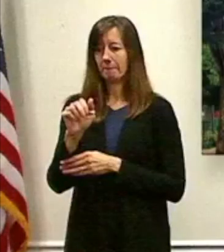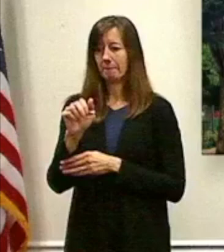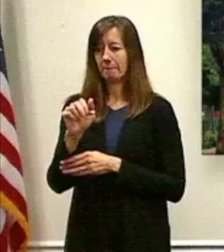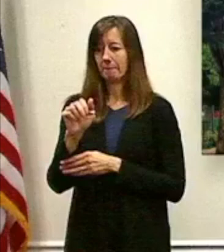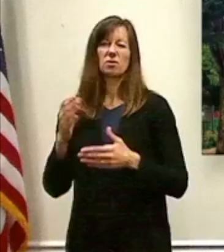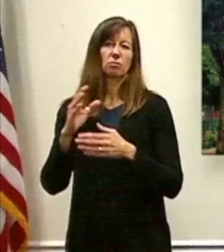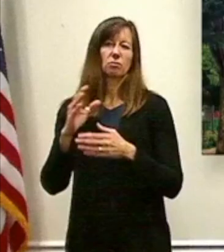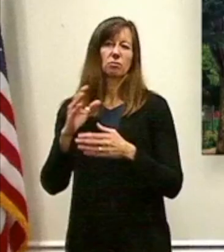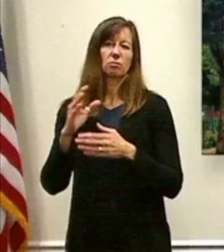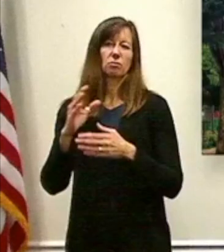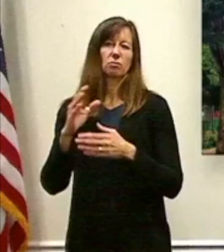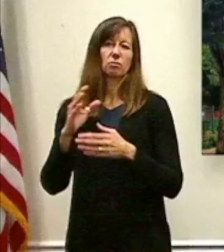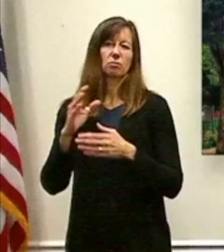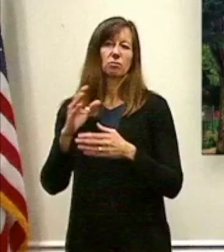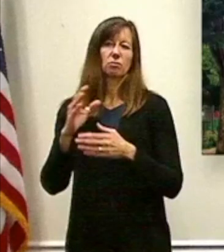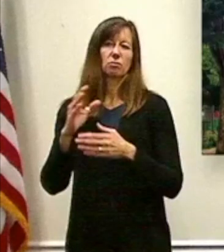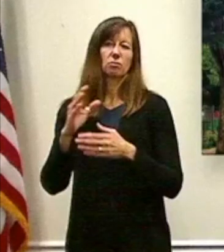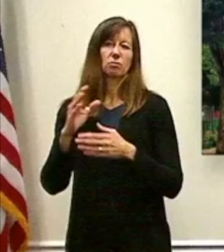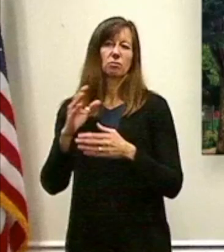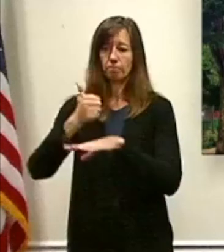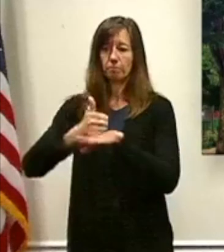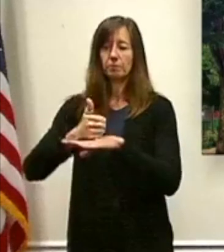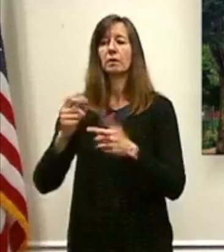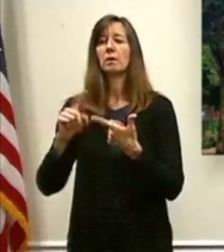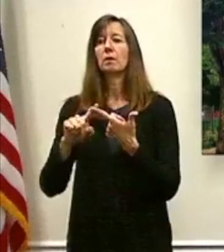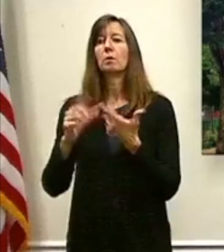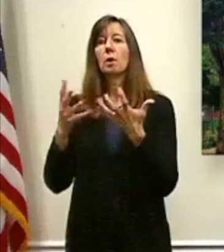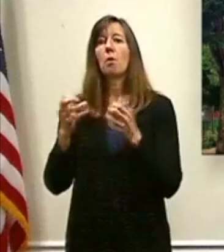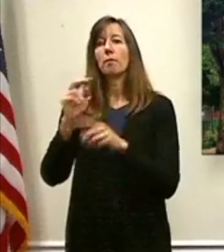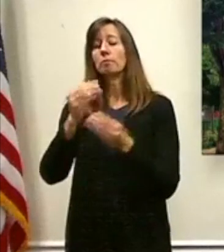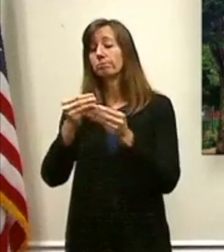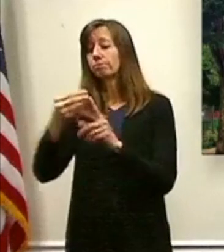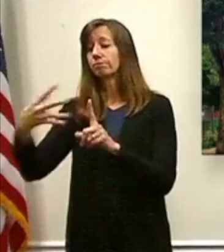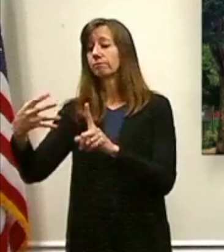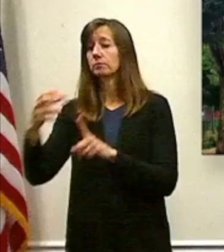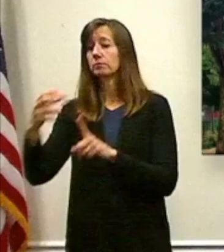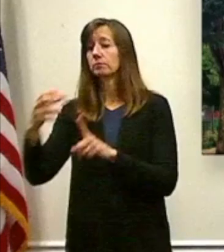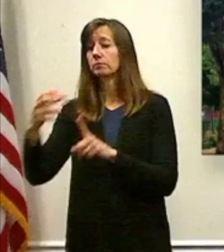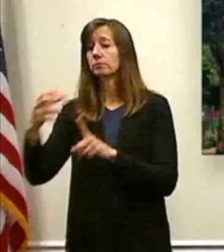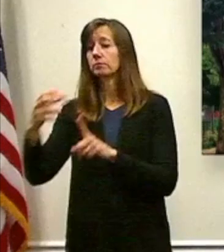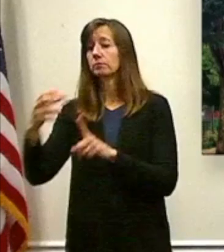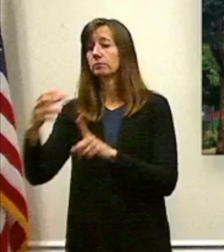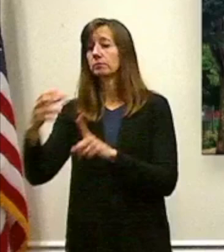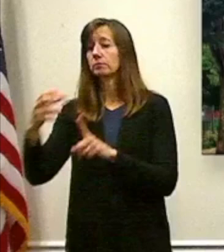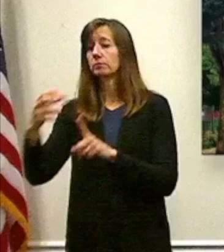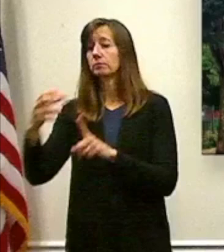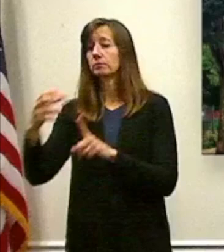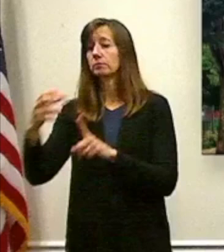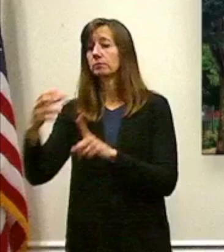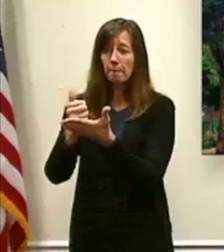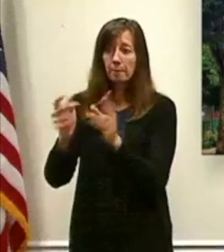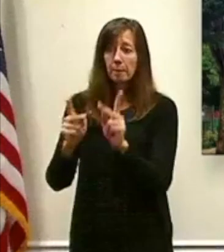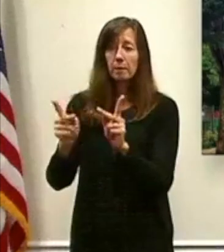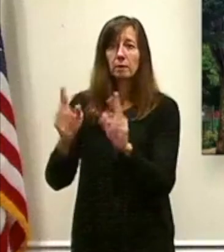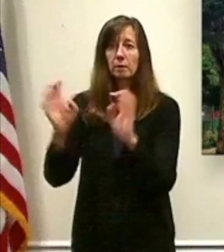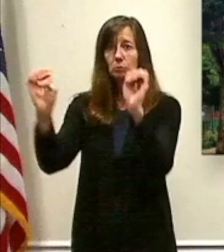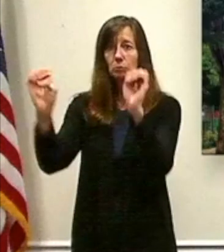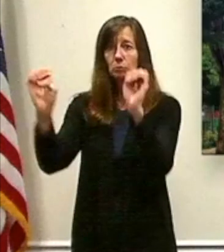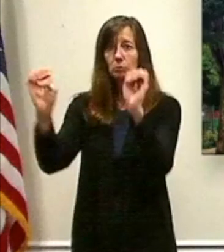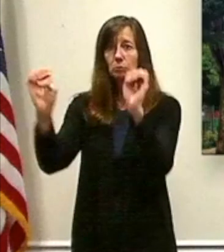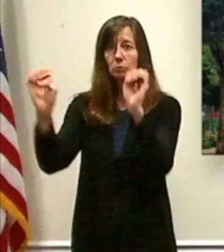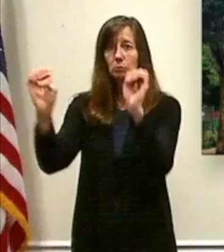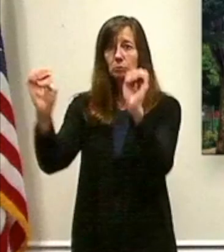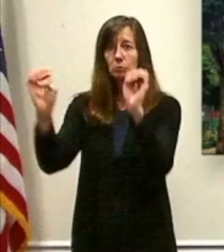We're expanding NARCAN training and support for individuals to assist in times of emergency. And as I